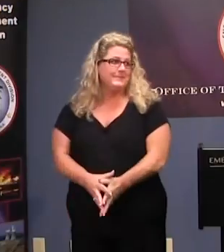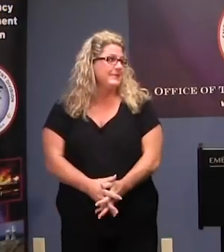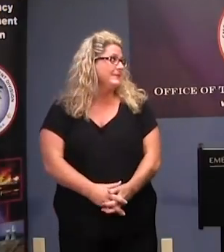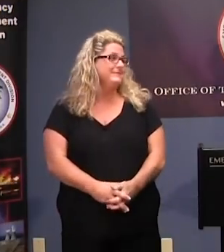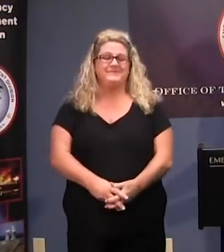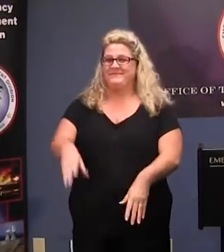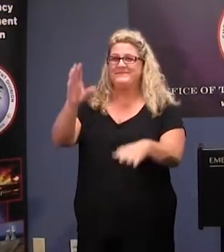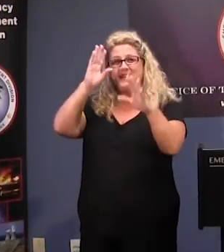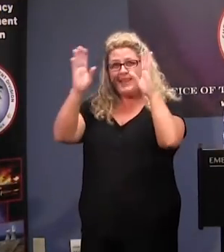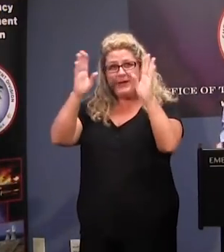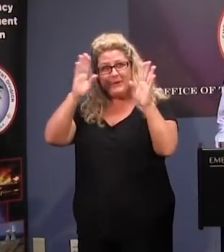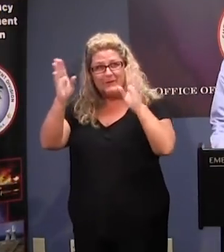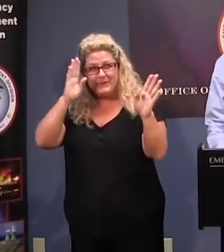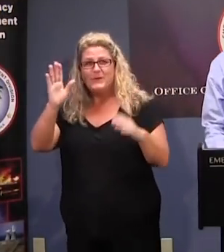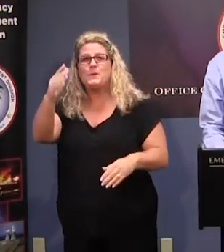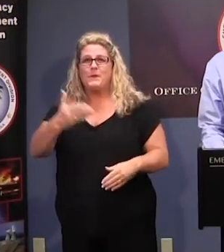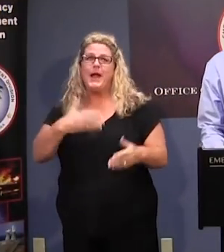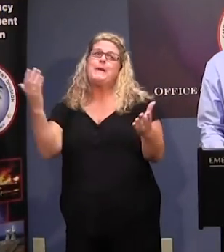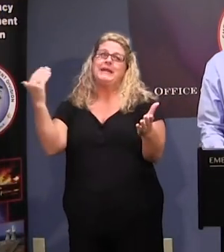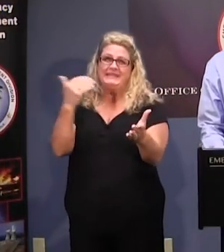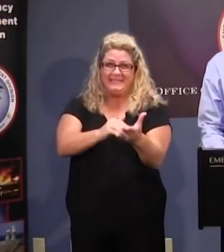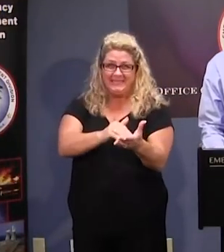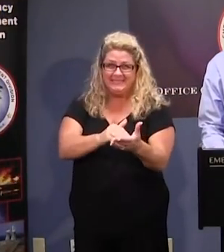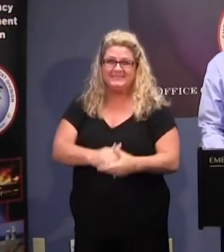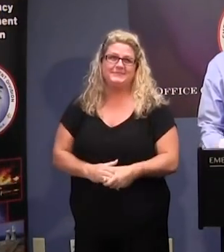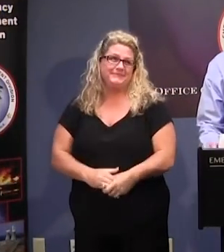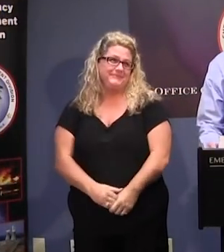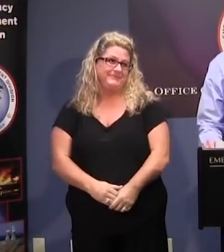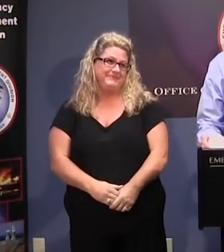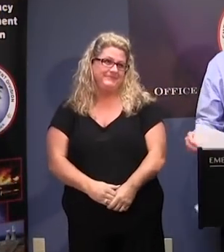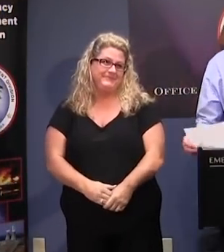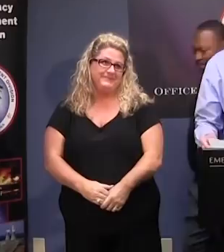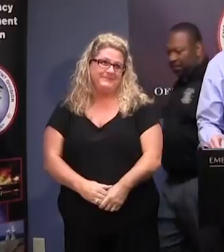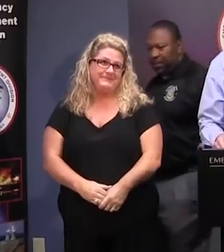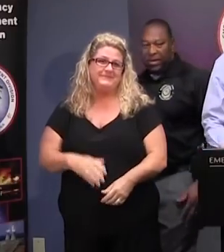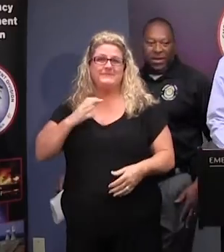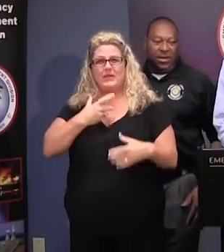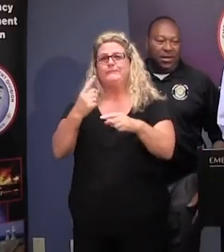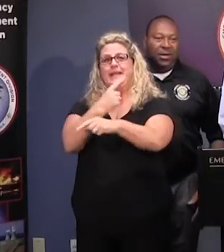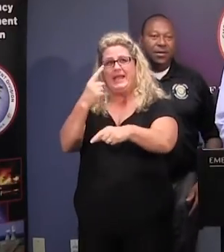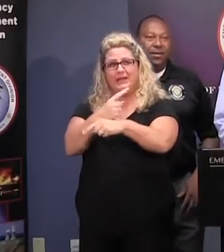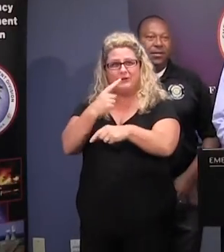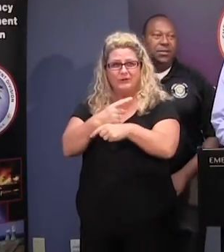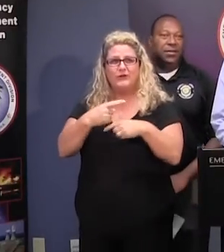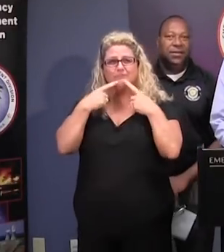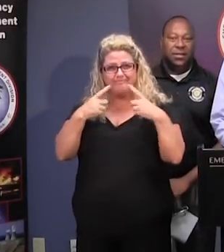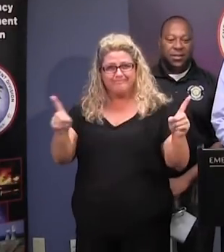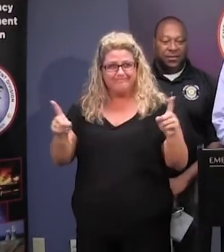All right, ladies and gentlemen, welcome again to our regular press conference and update.